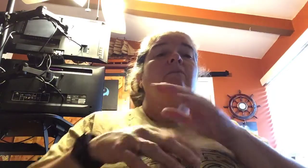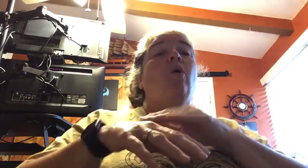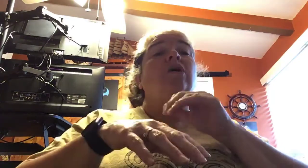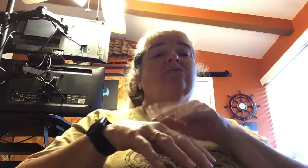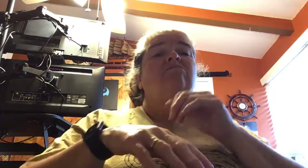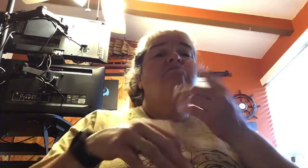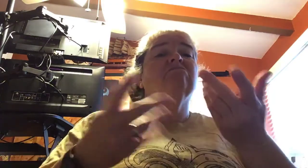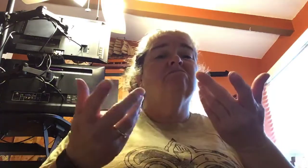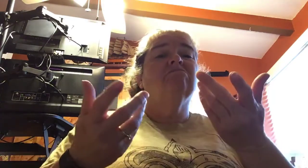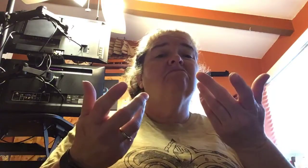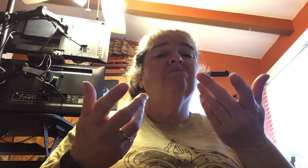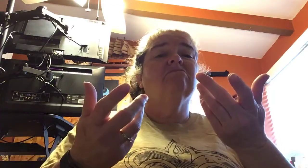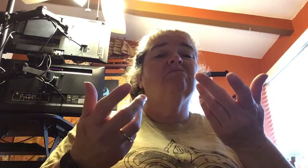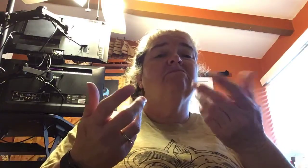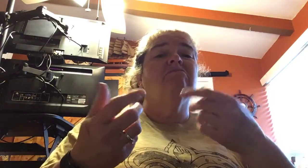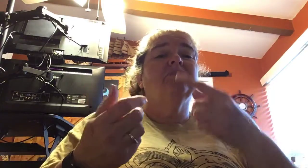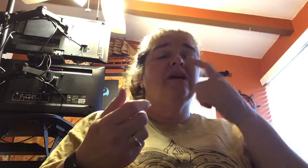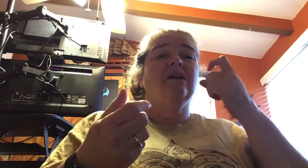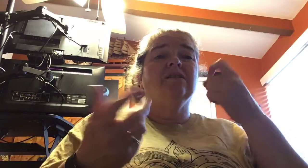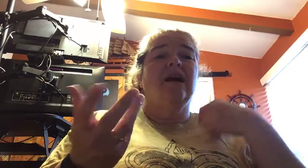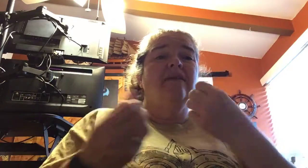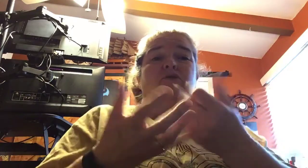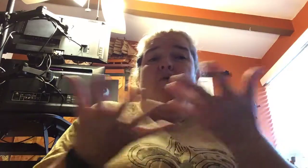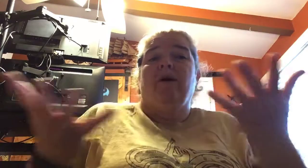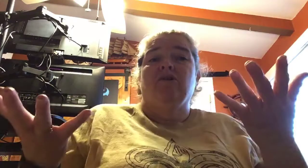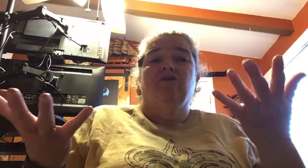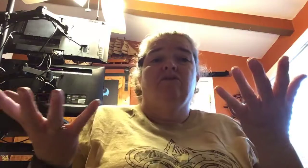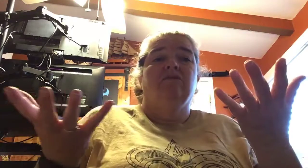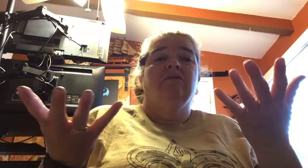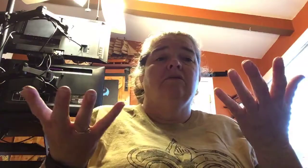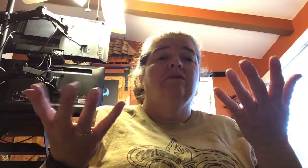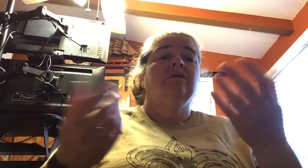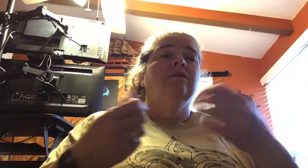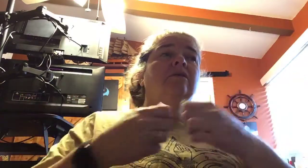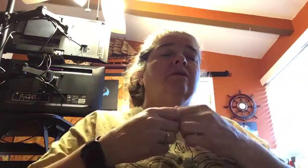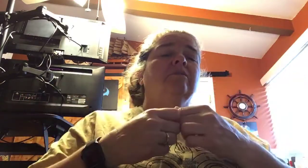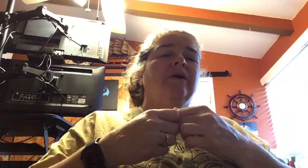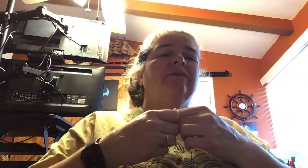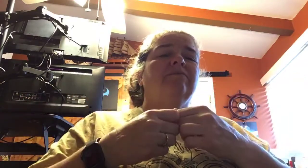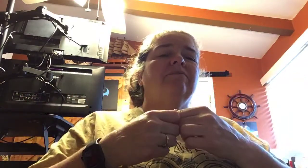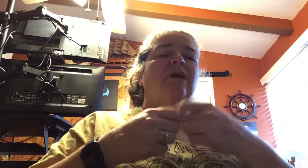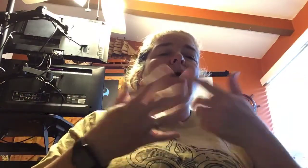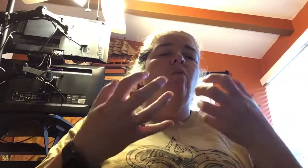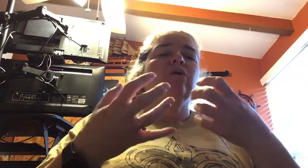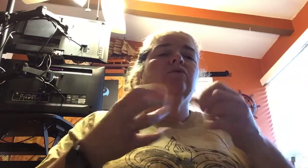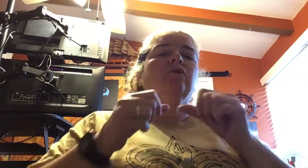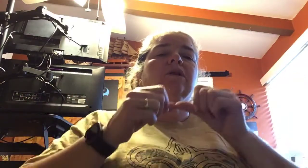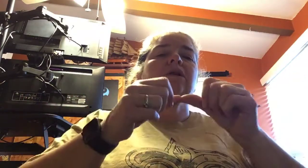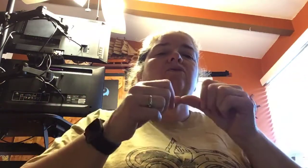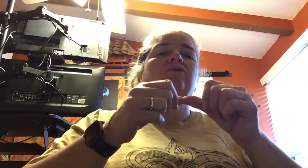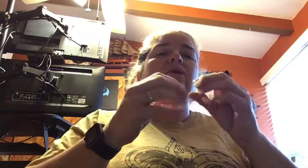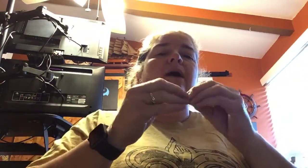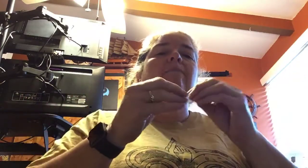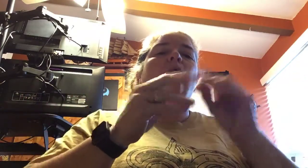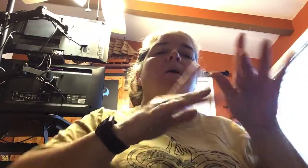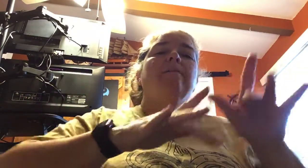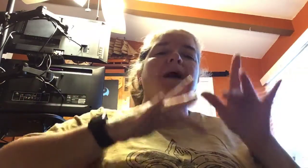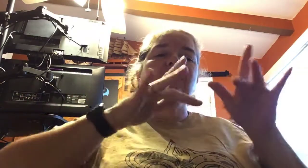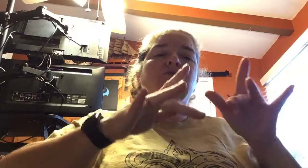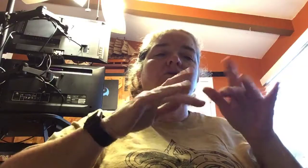spoiled. Because I have so much. But, I want to continue to have more compassion,